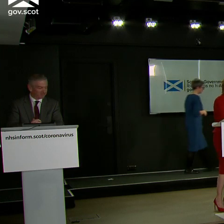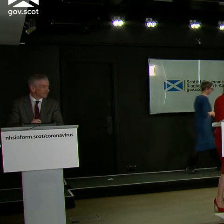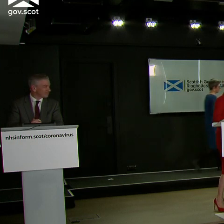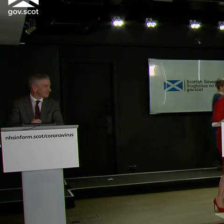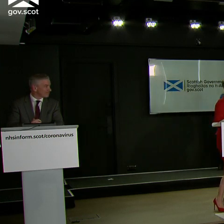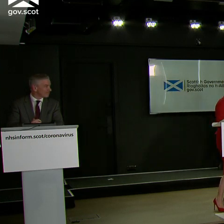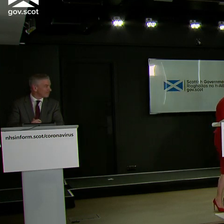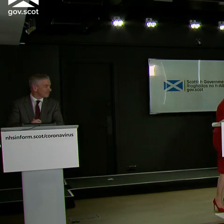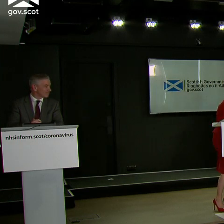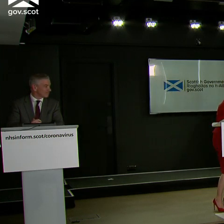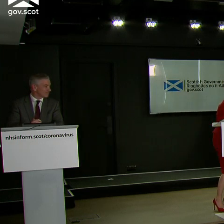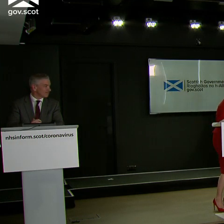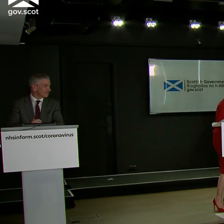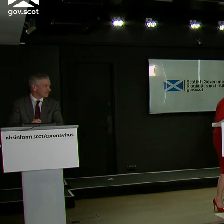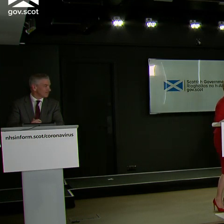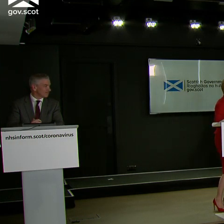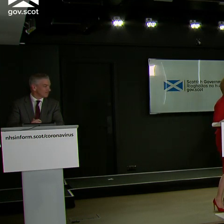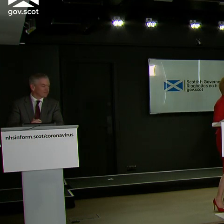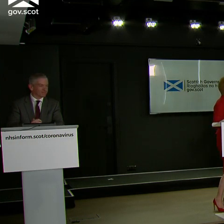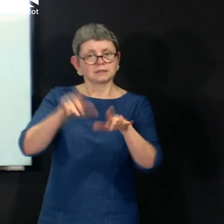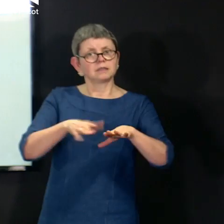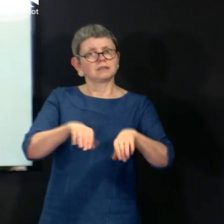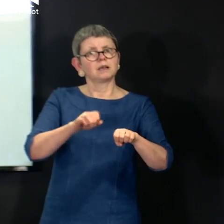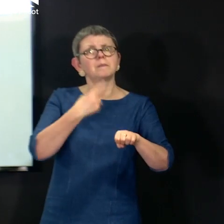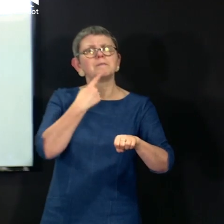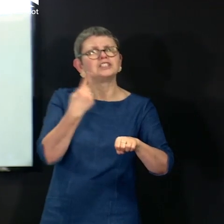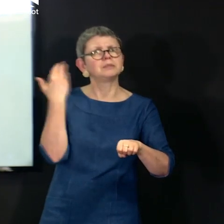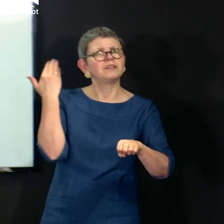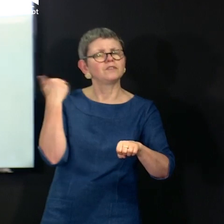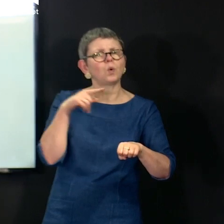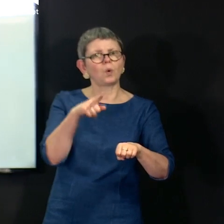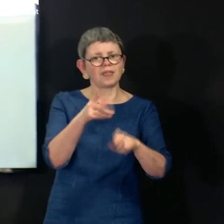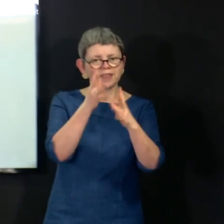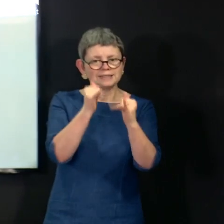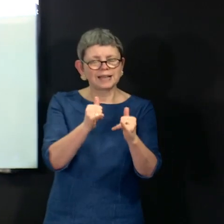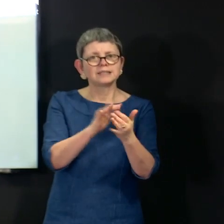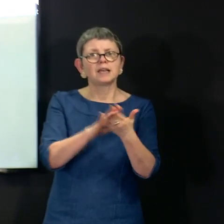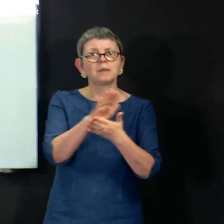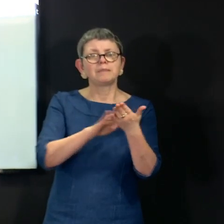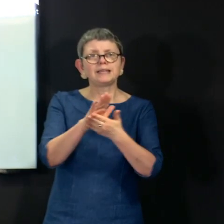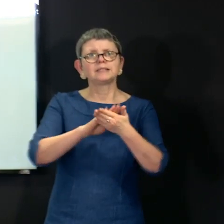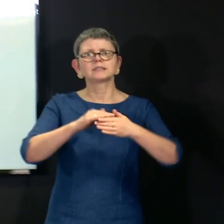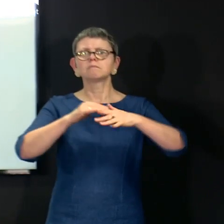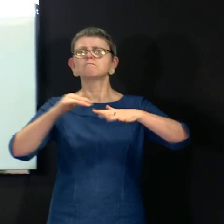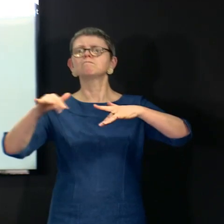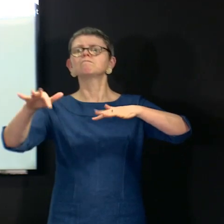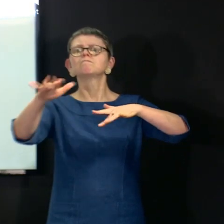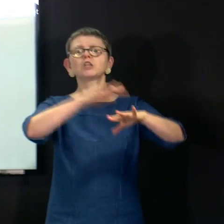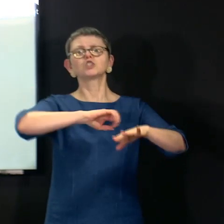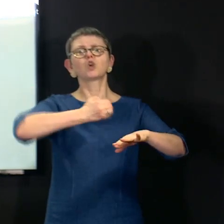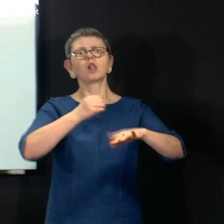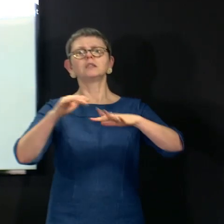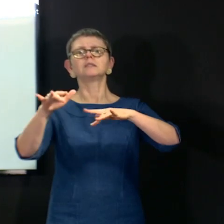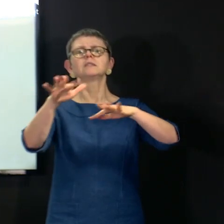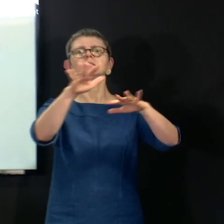serology testing, the antibody testing I talked about at the start, is testing that gives us information at population level. And